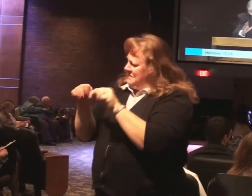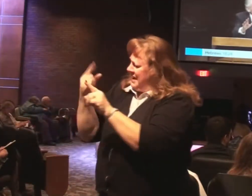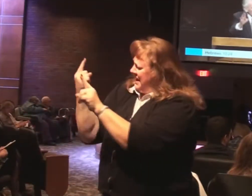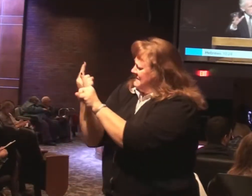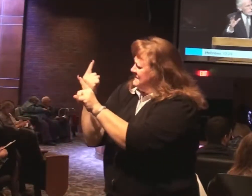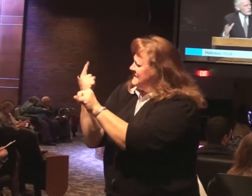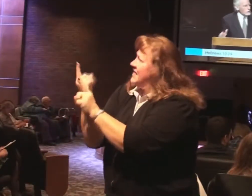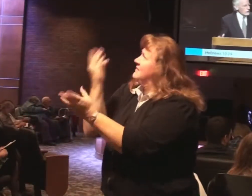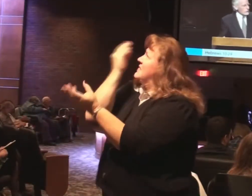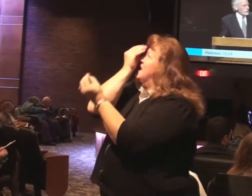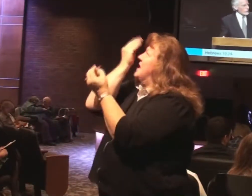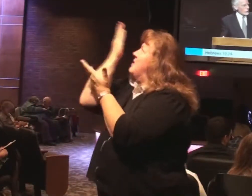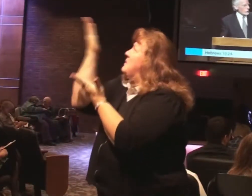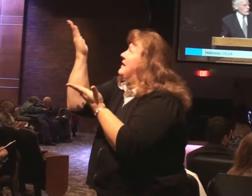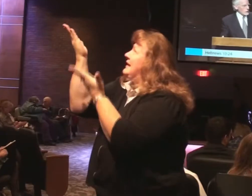diligent in their service for the Lord.